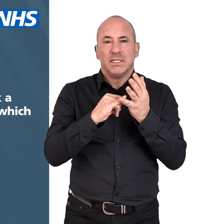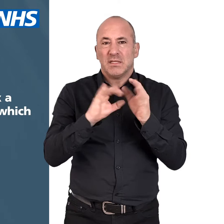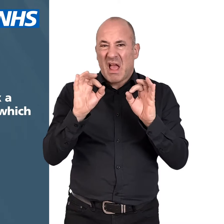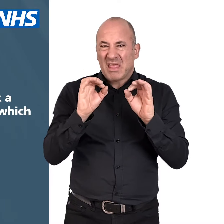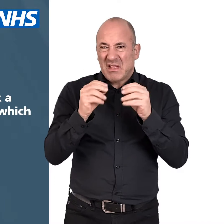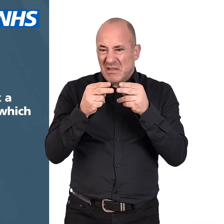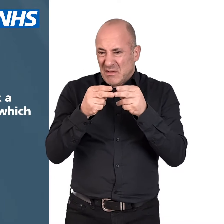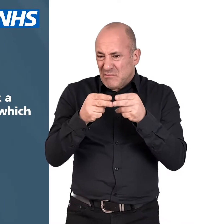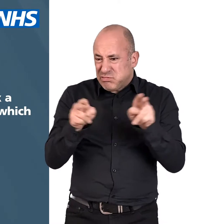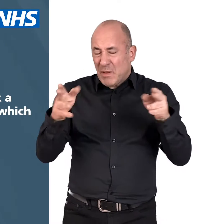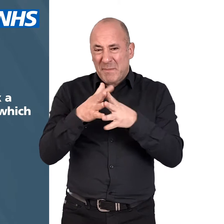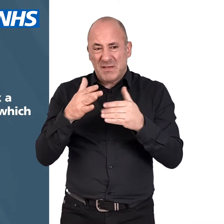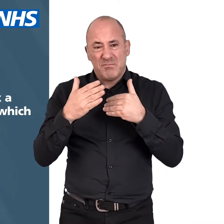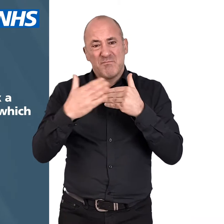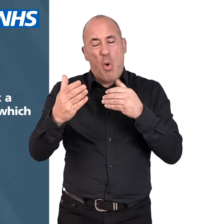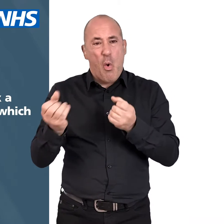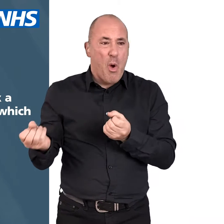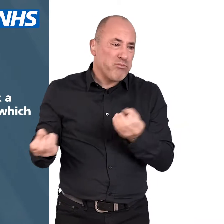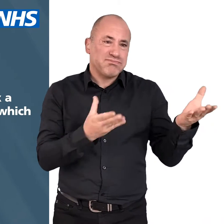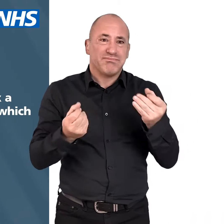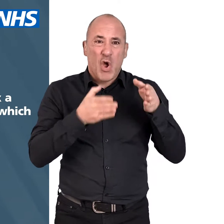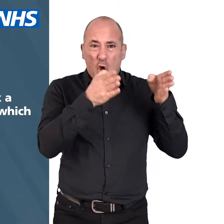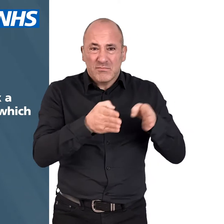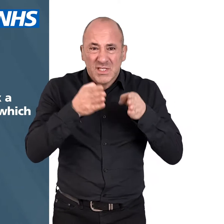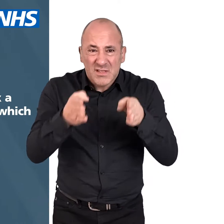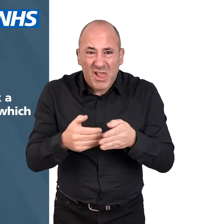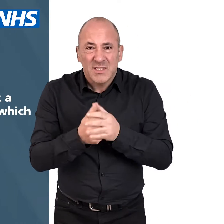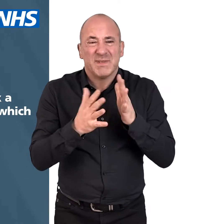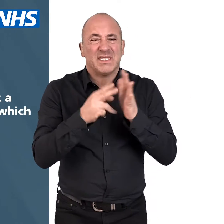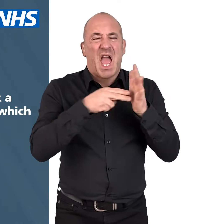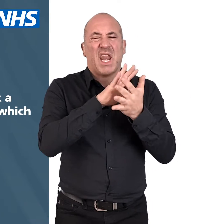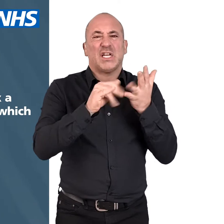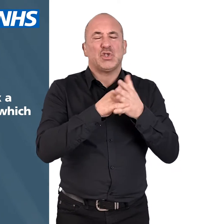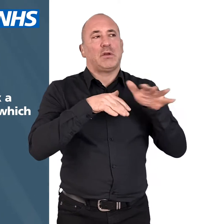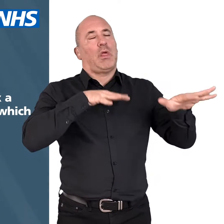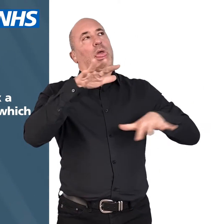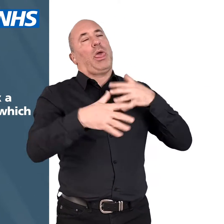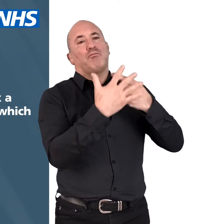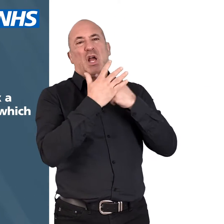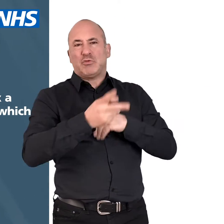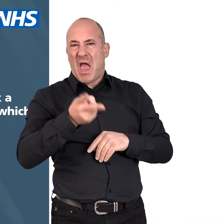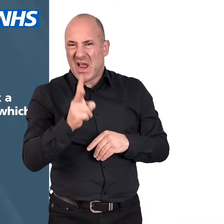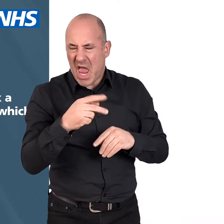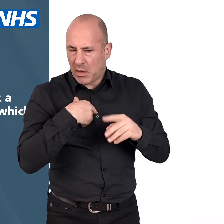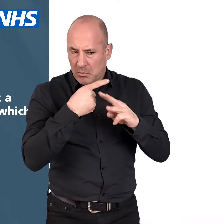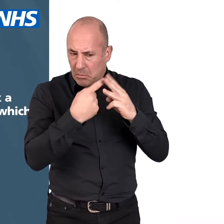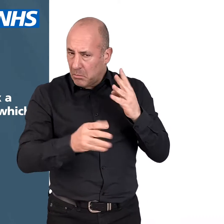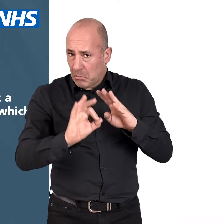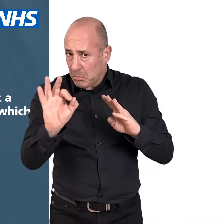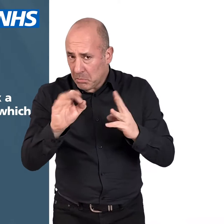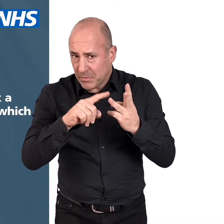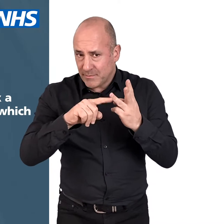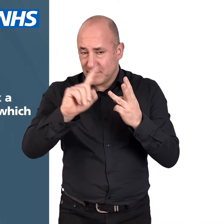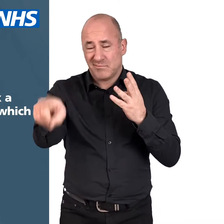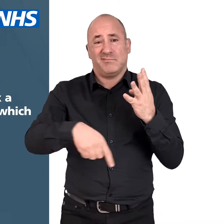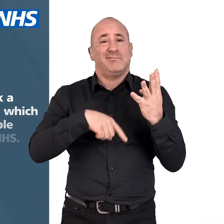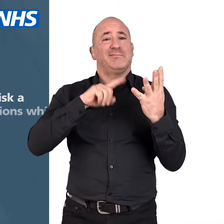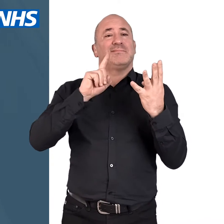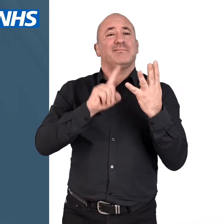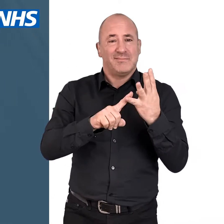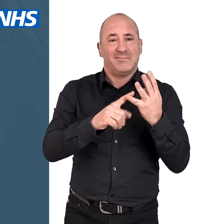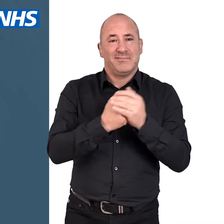infection rates do not risk a surge in hospitalizations, which would put unsustainable pressure on the NHS.